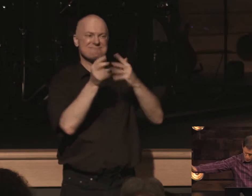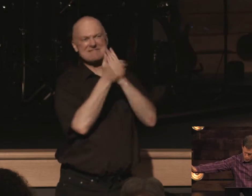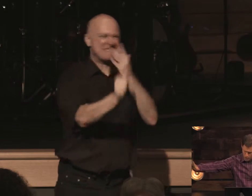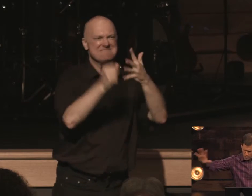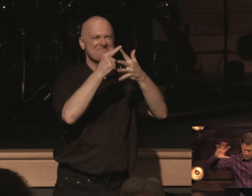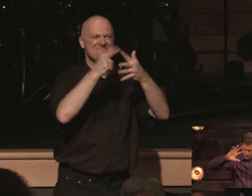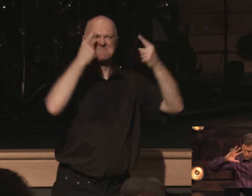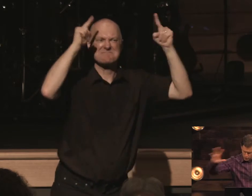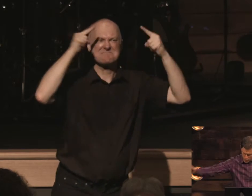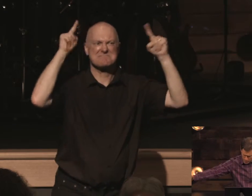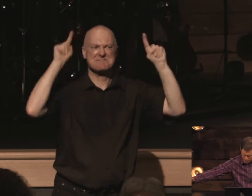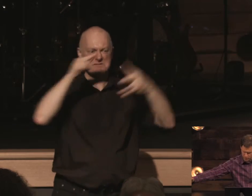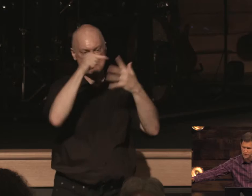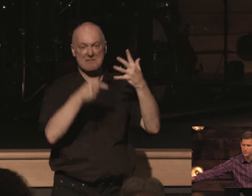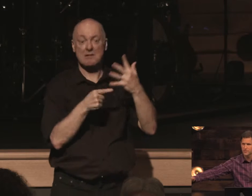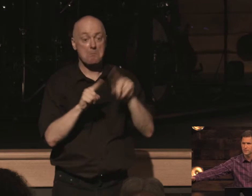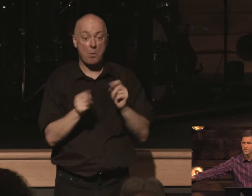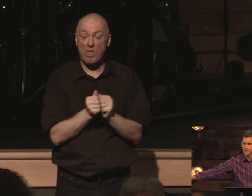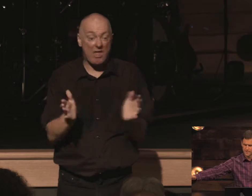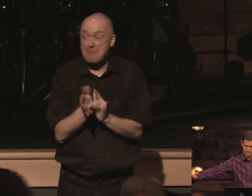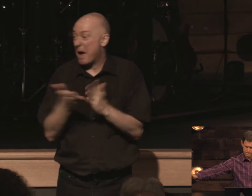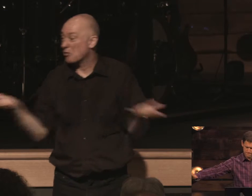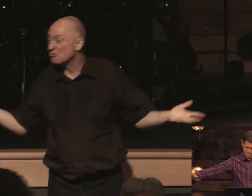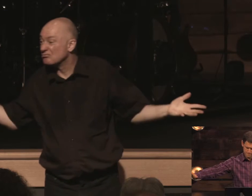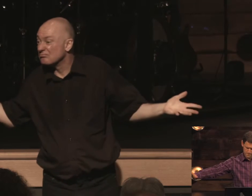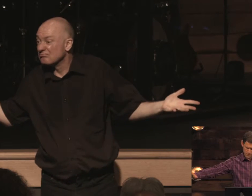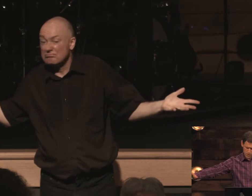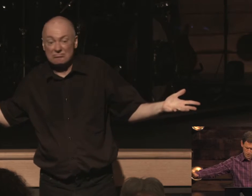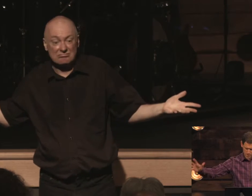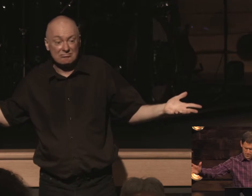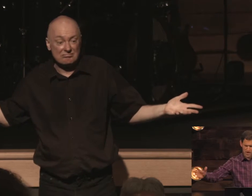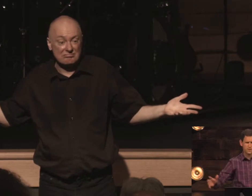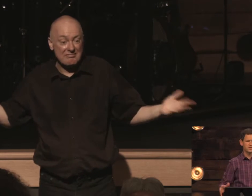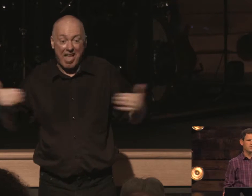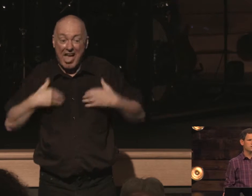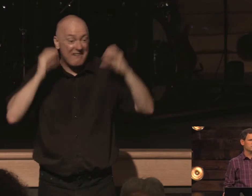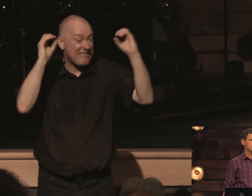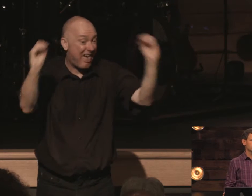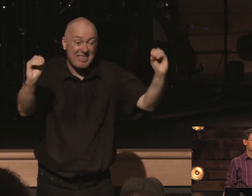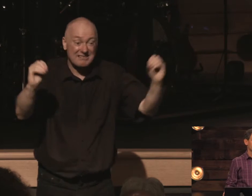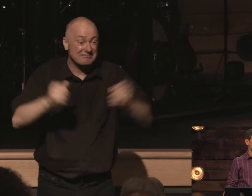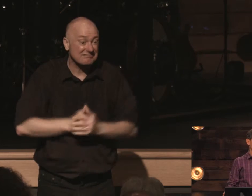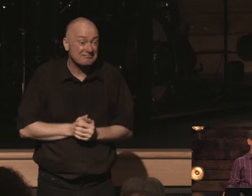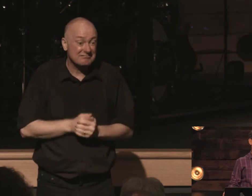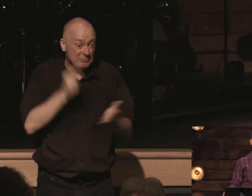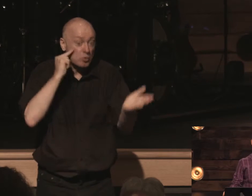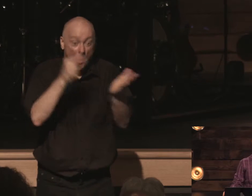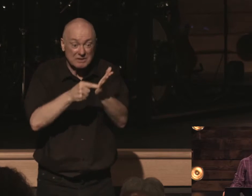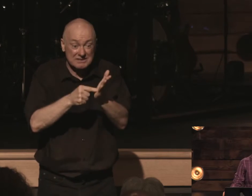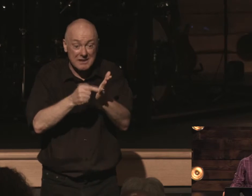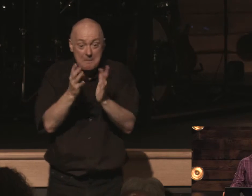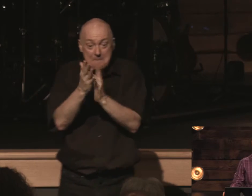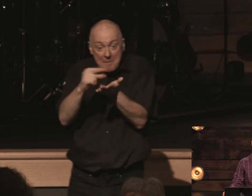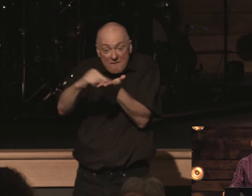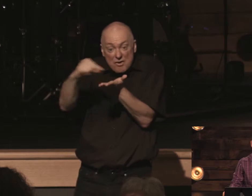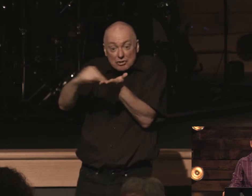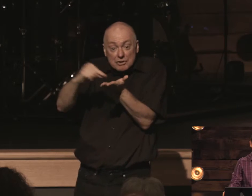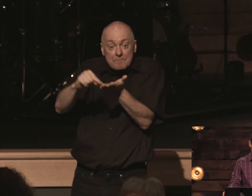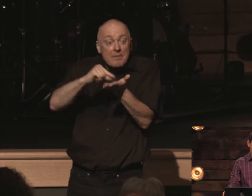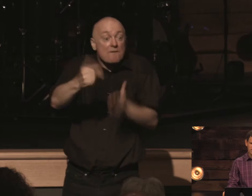world but without the scriptures you end up having nothing and notice our text says right there in verse 15